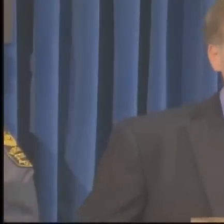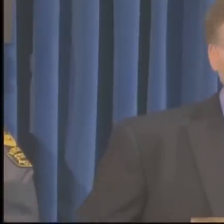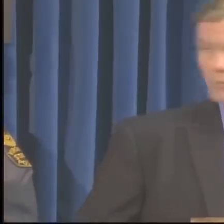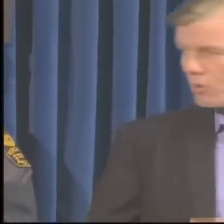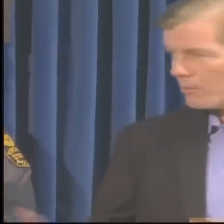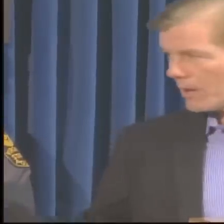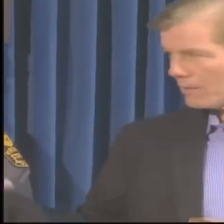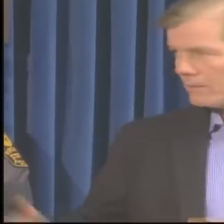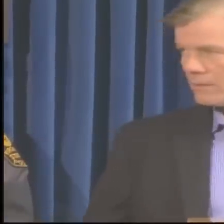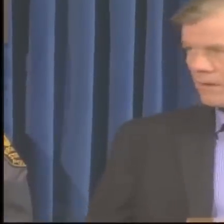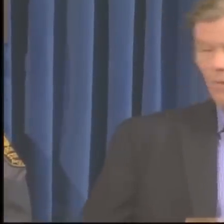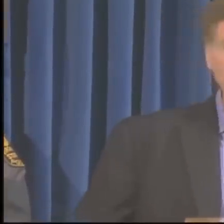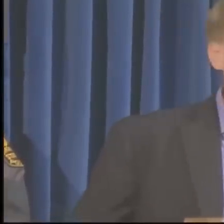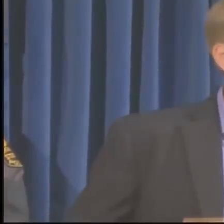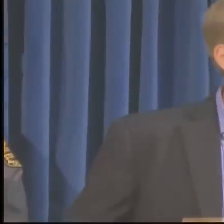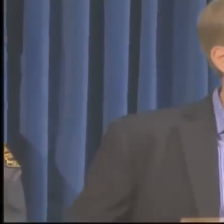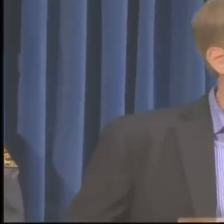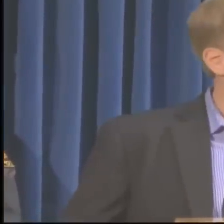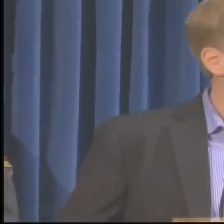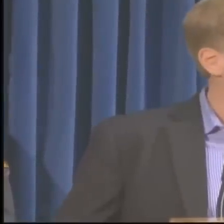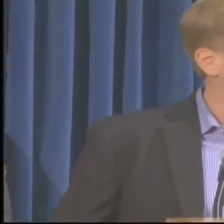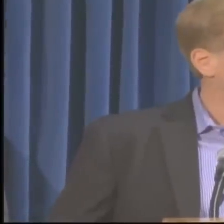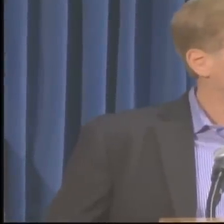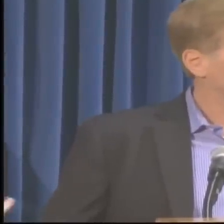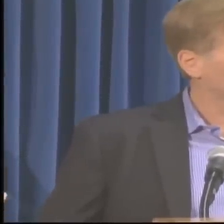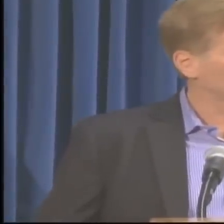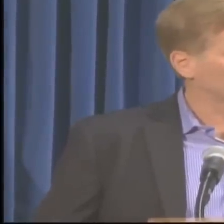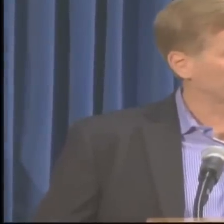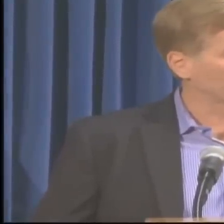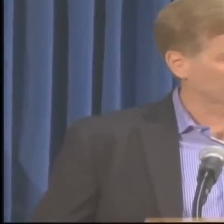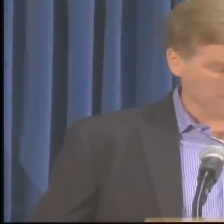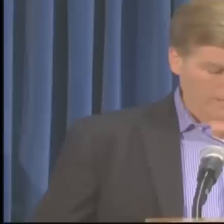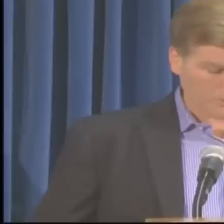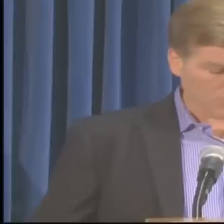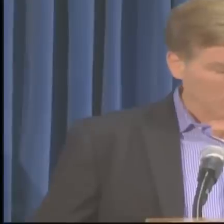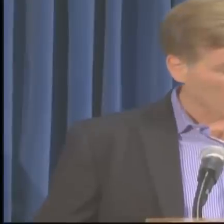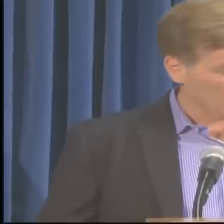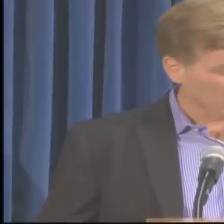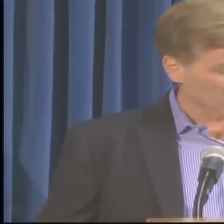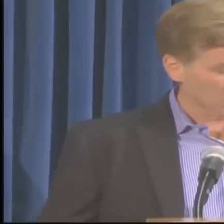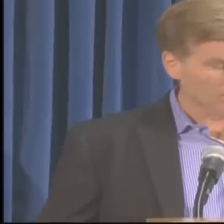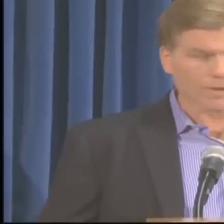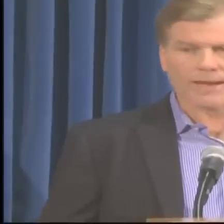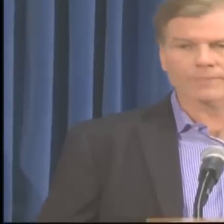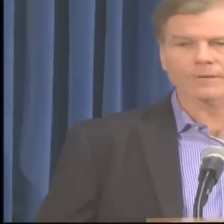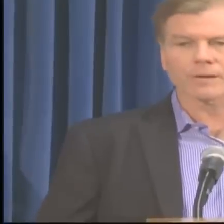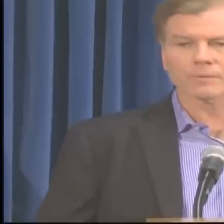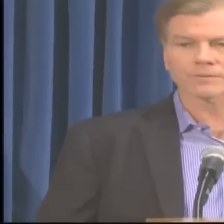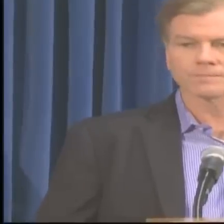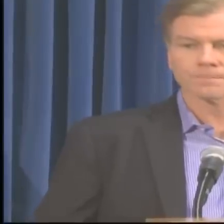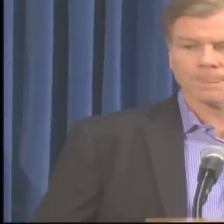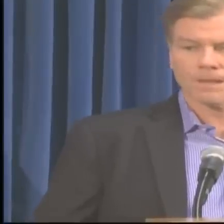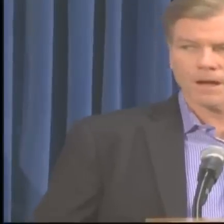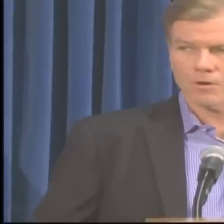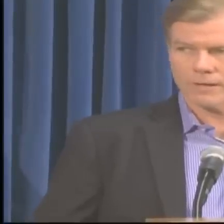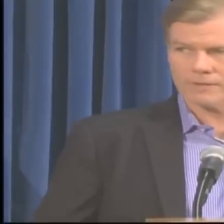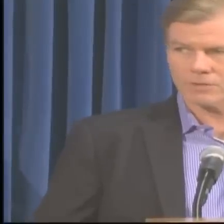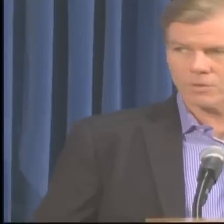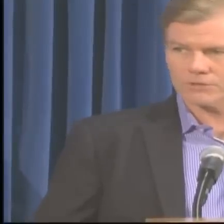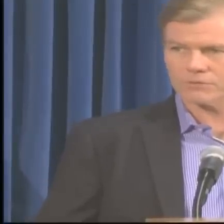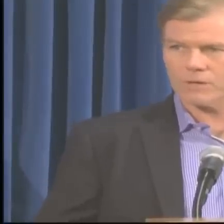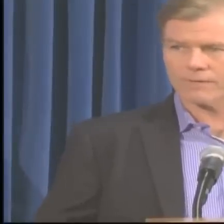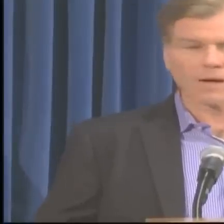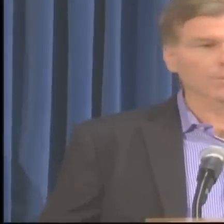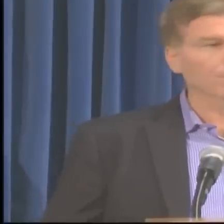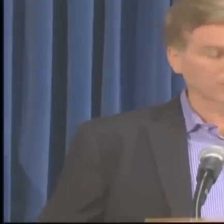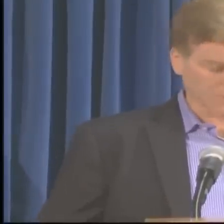Sandy. I'm joined by all the leaders of our public safety team, our National Guard, a number of our Cabinet members who can